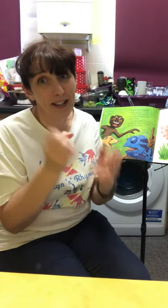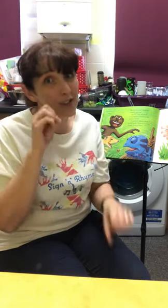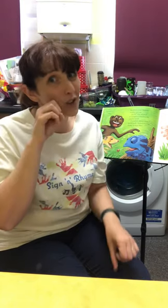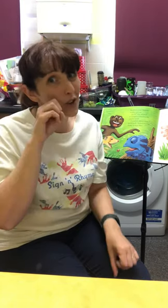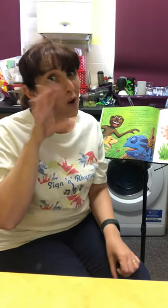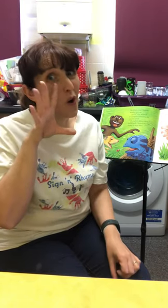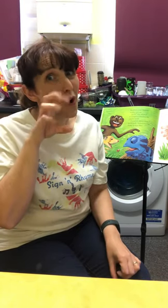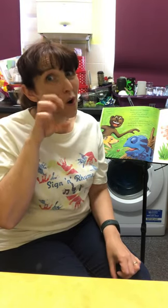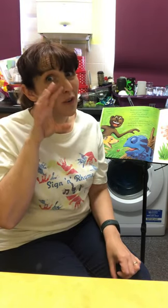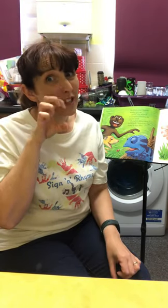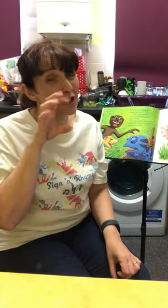orange.